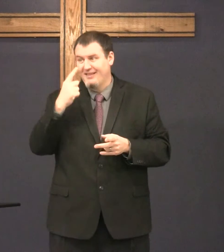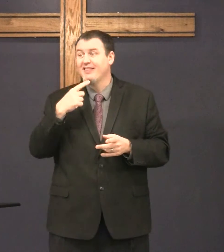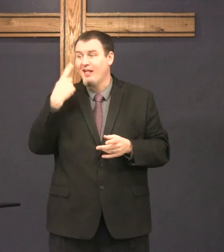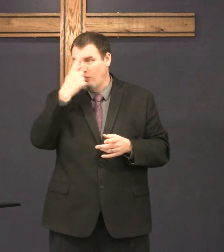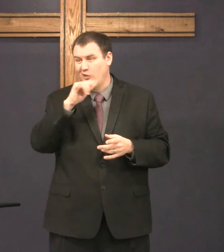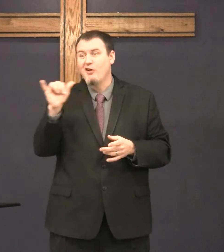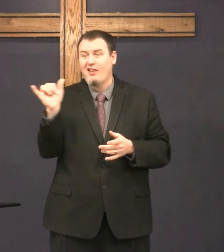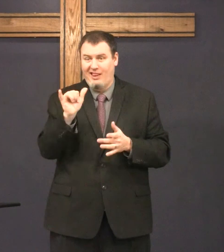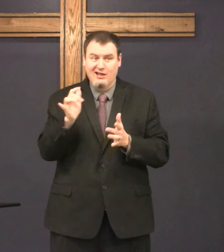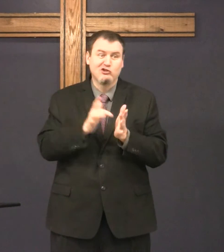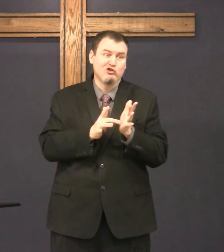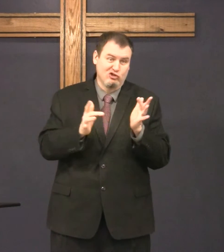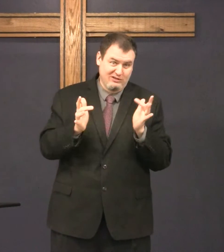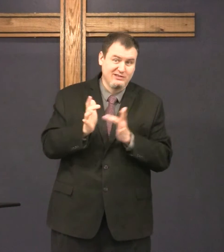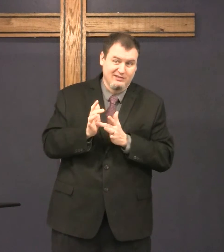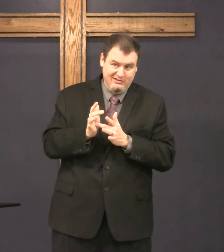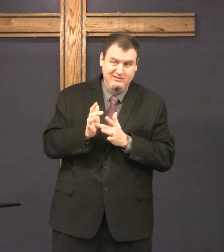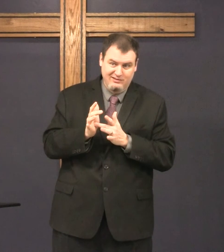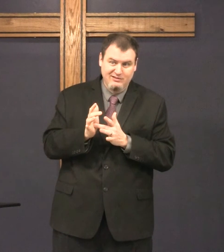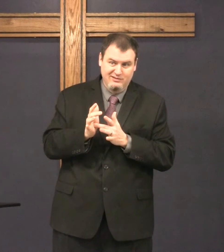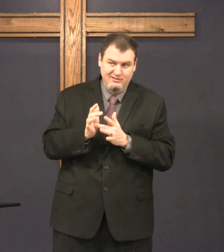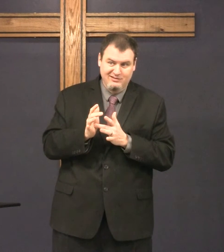Some people thought he looked like Jesus.